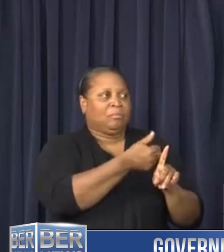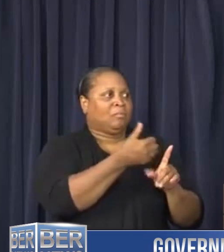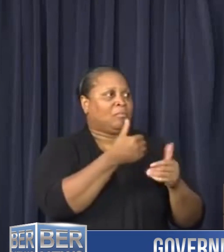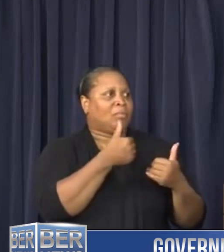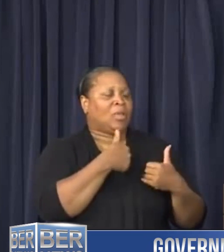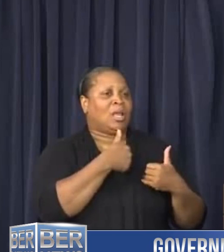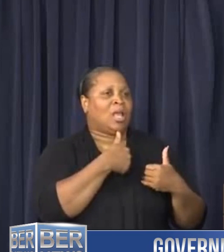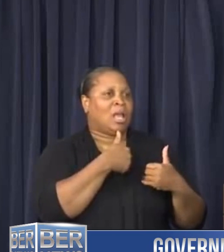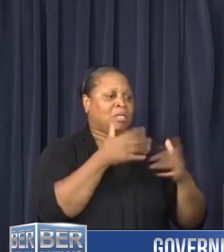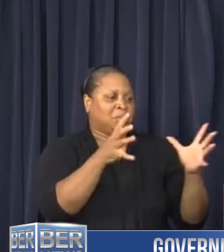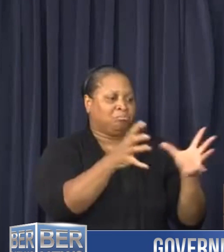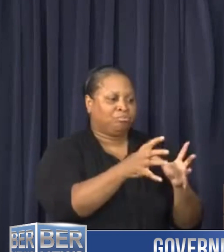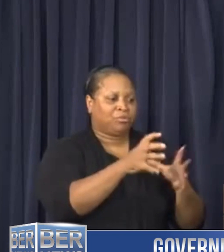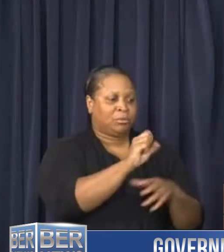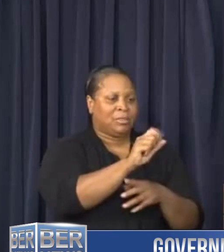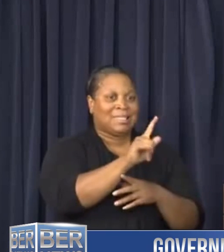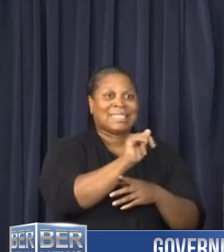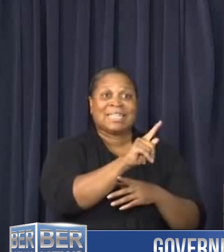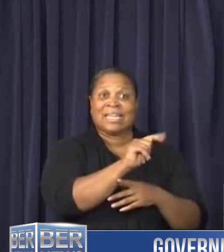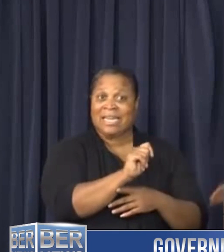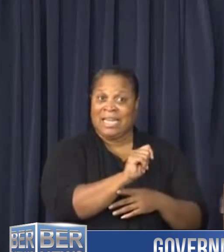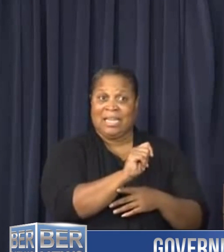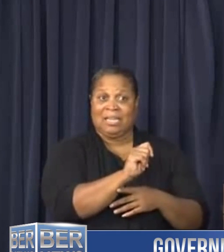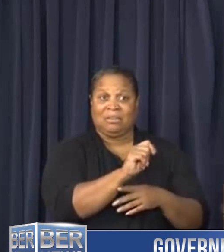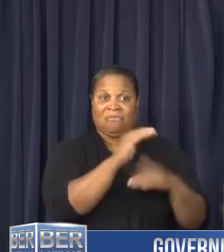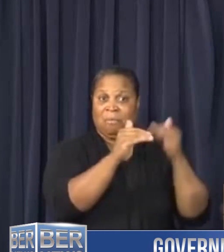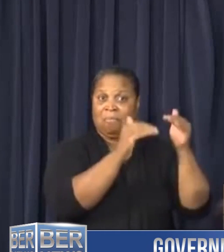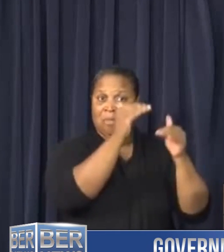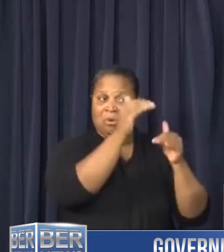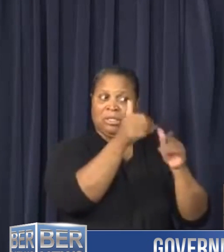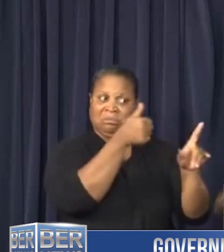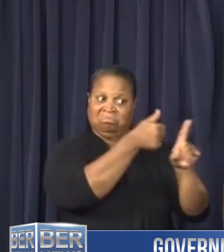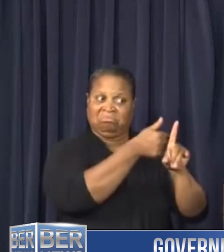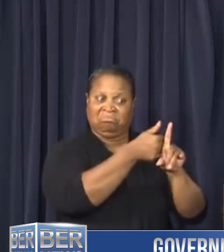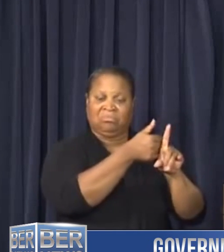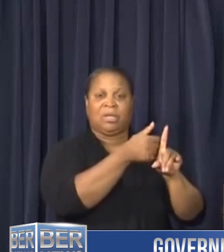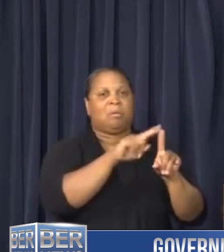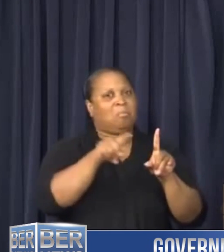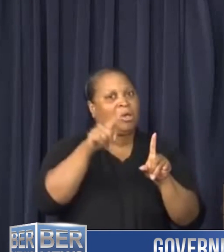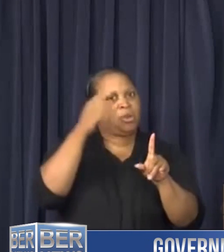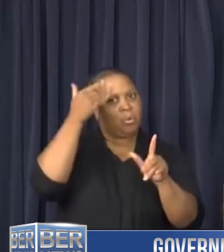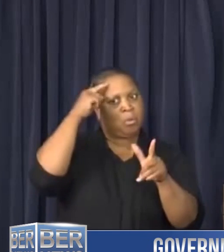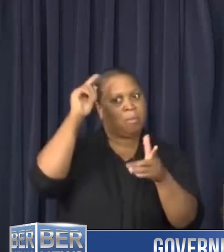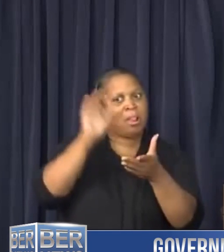a amount of slate for government buildings. That is a question we believe that it's for the private sector.